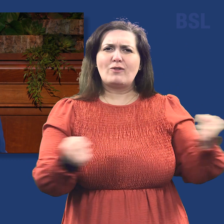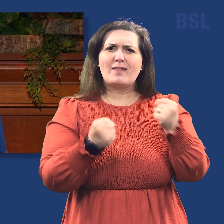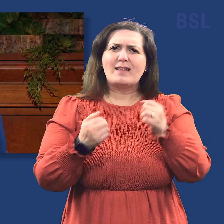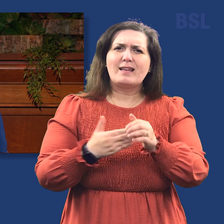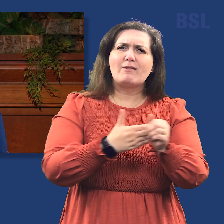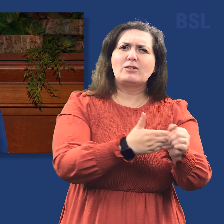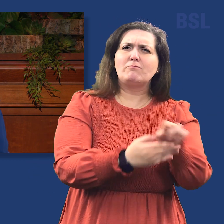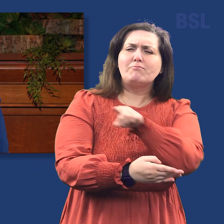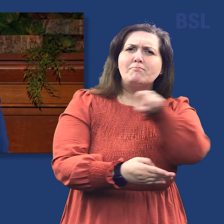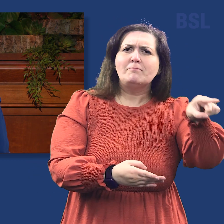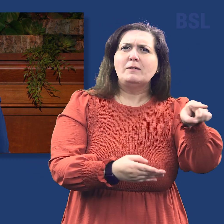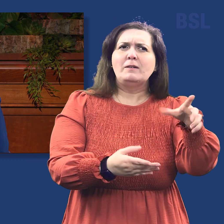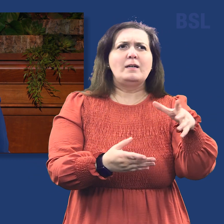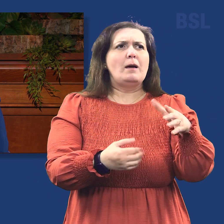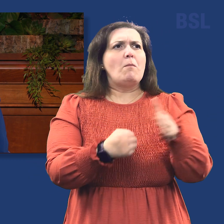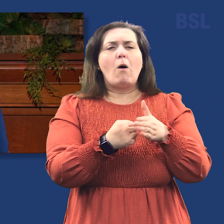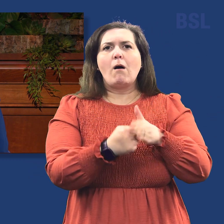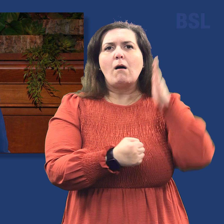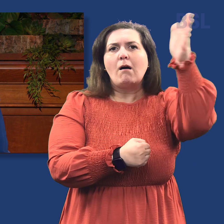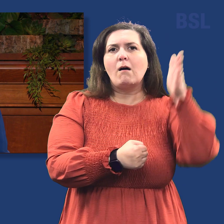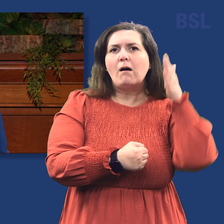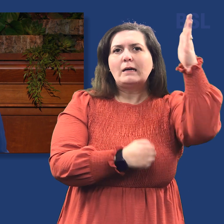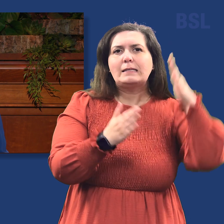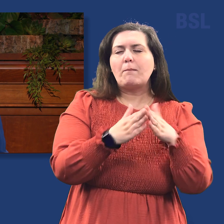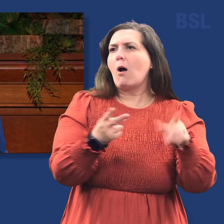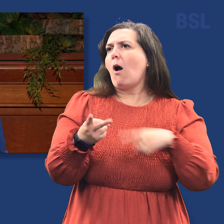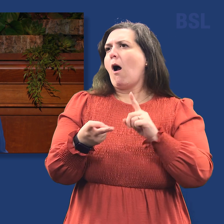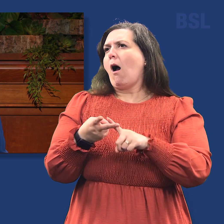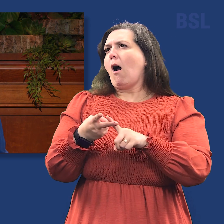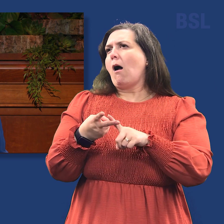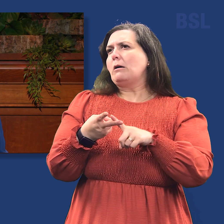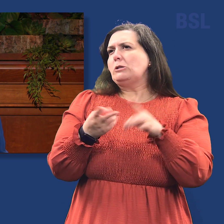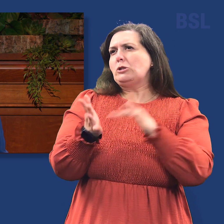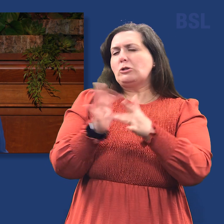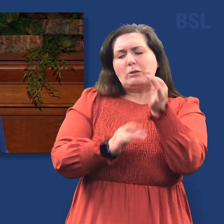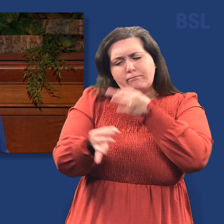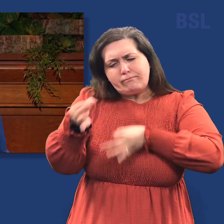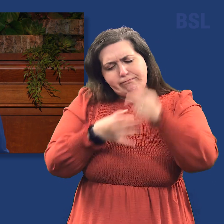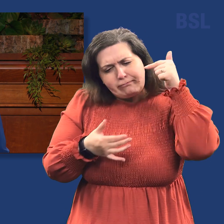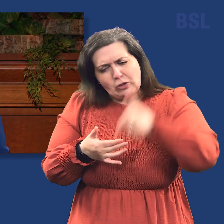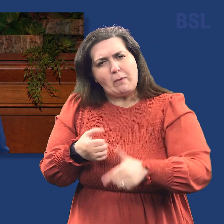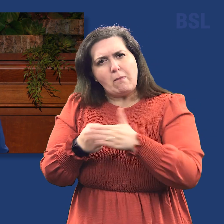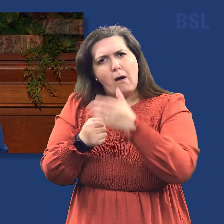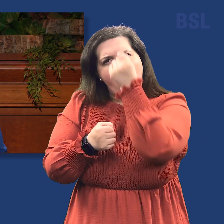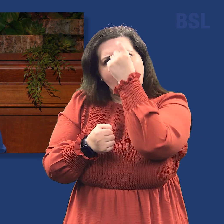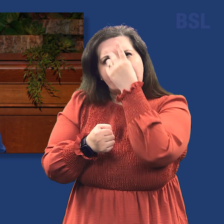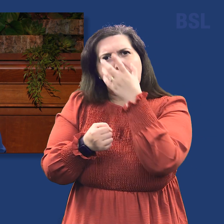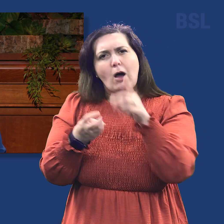perhaps leading us to frequent the temple or to study more deeply the Savior's Atonement or to consult with a friend,